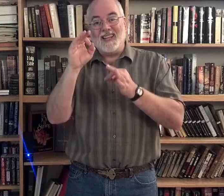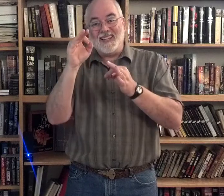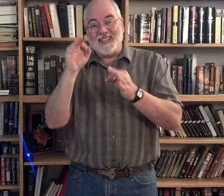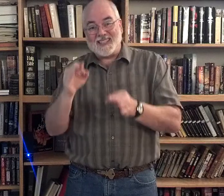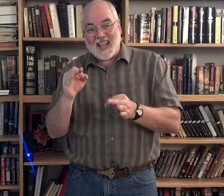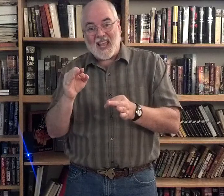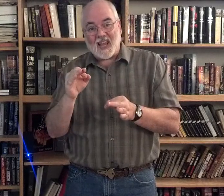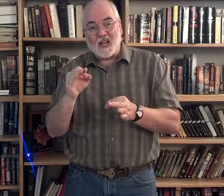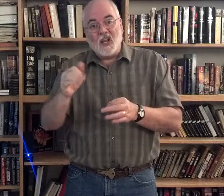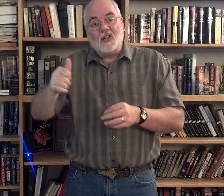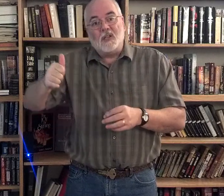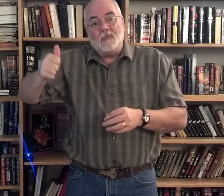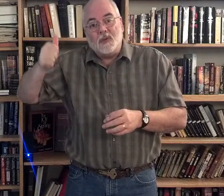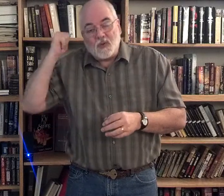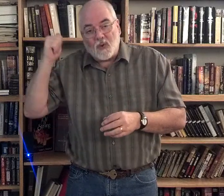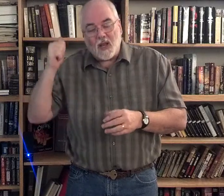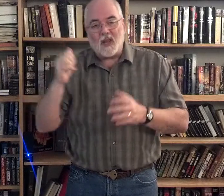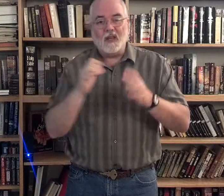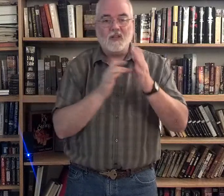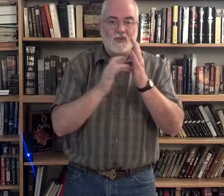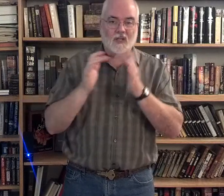Decide to betray Jesus.